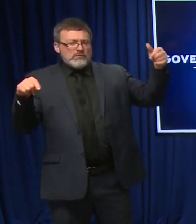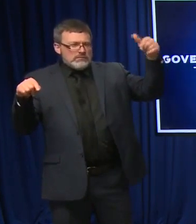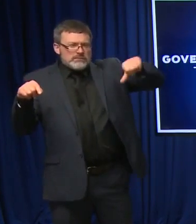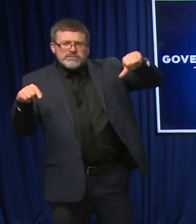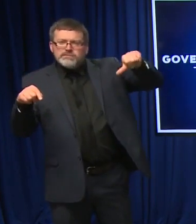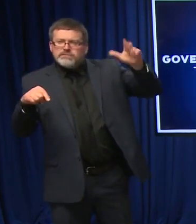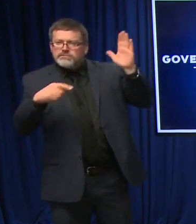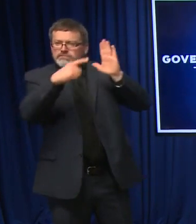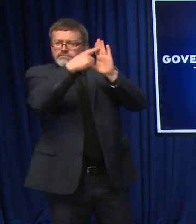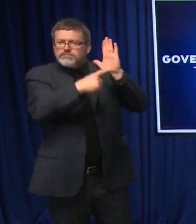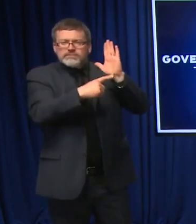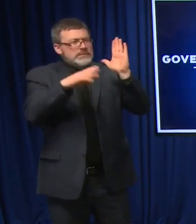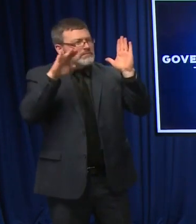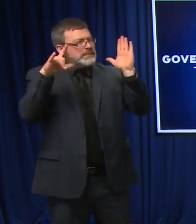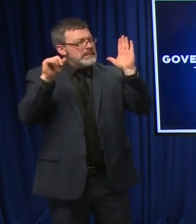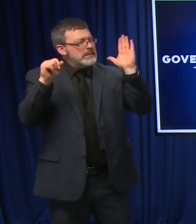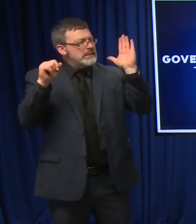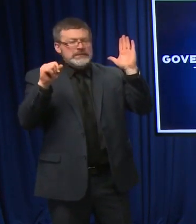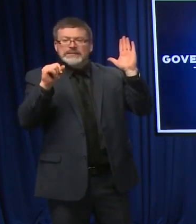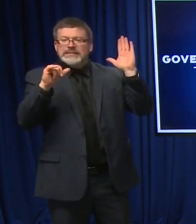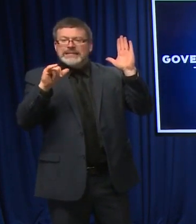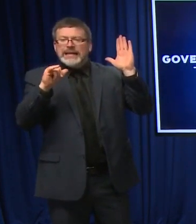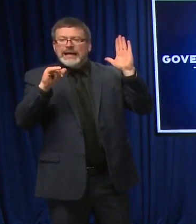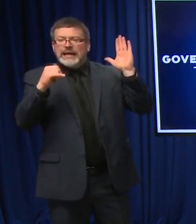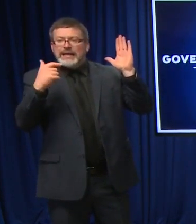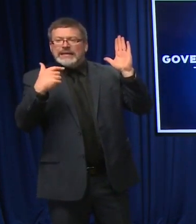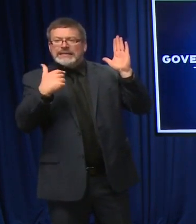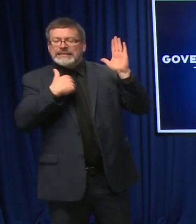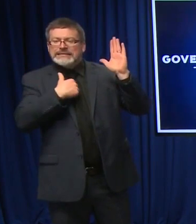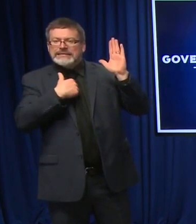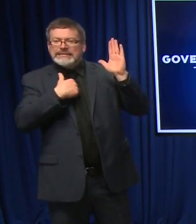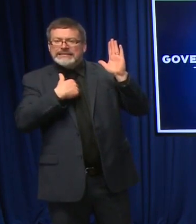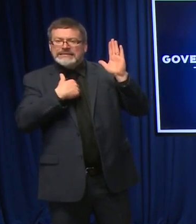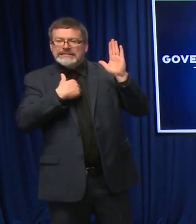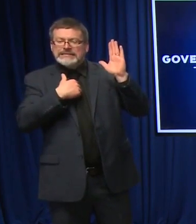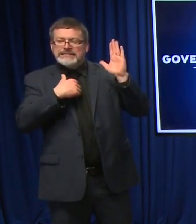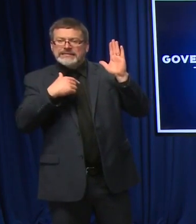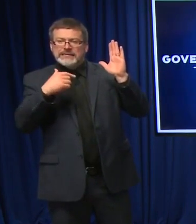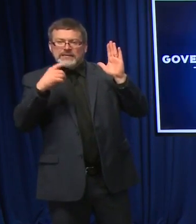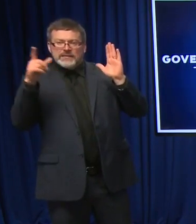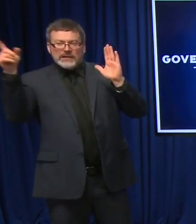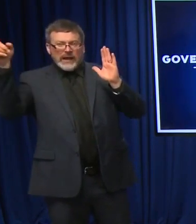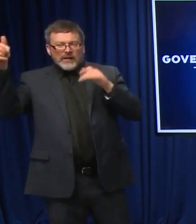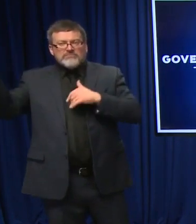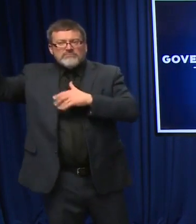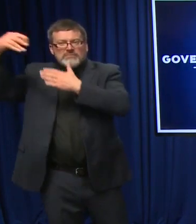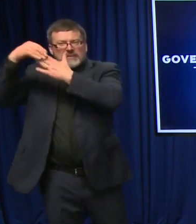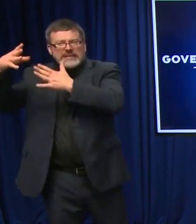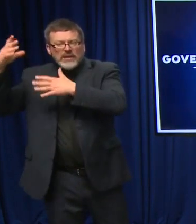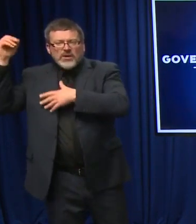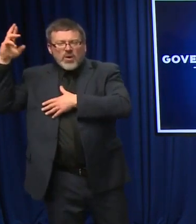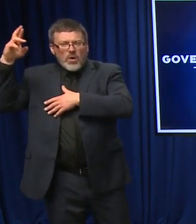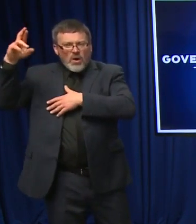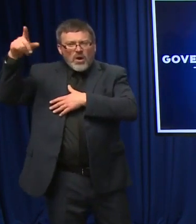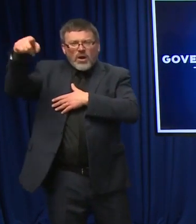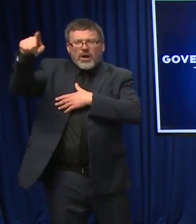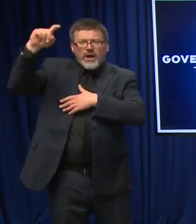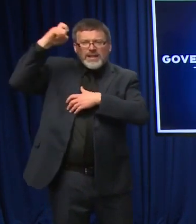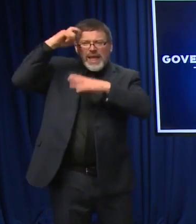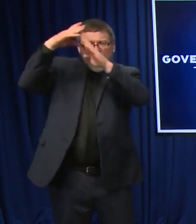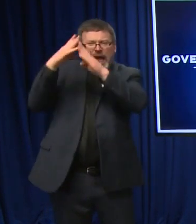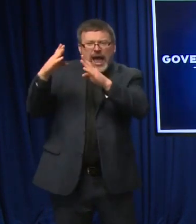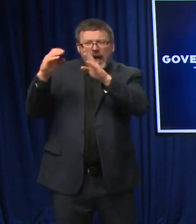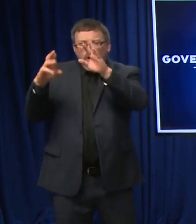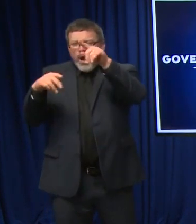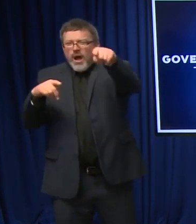hasn't decided yet whether they're planning to do that at the State House or at the Athletic Center or some